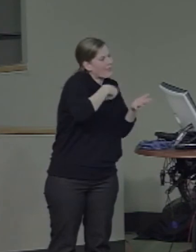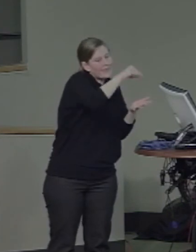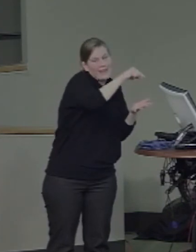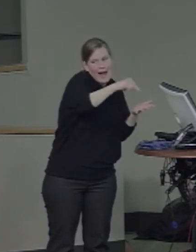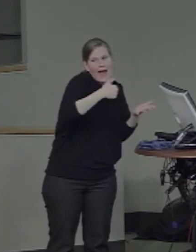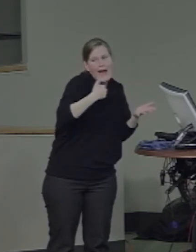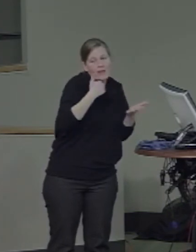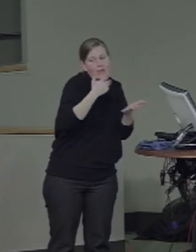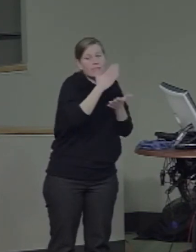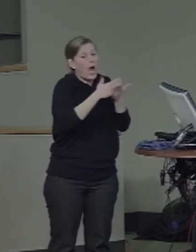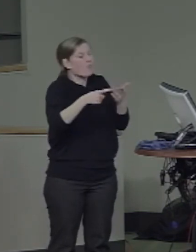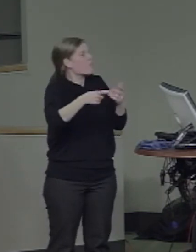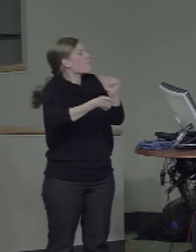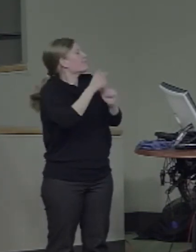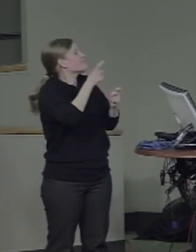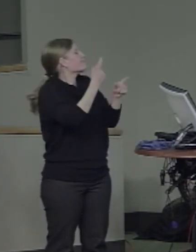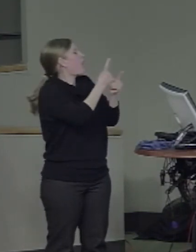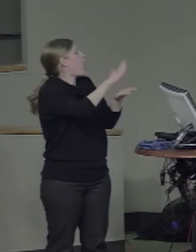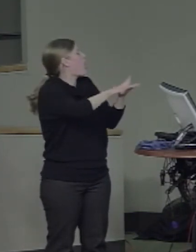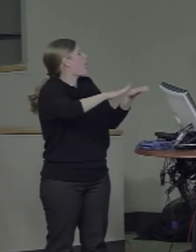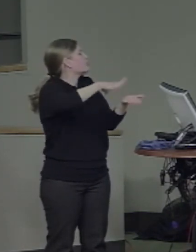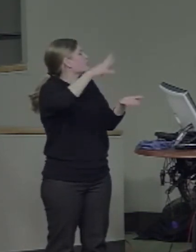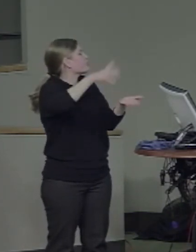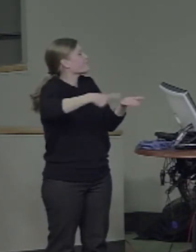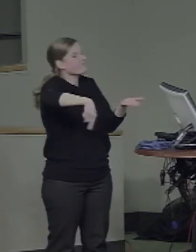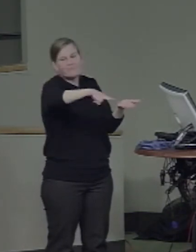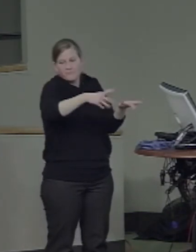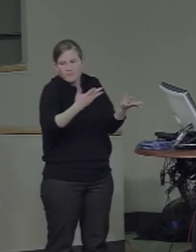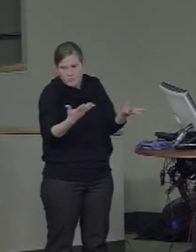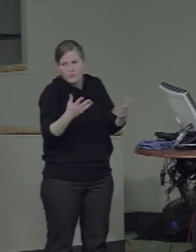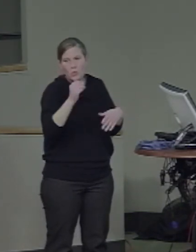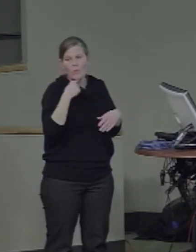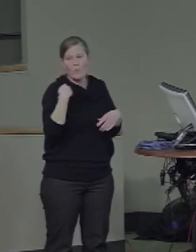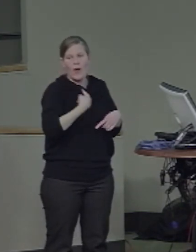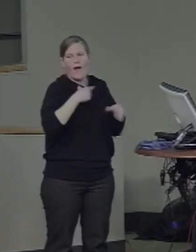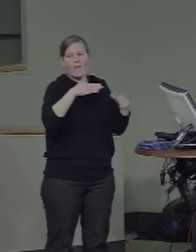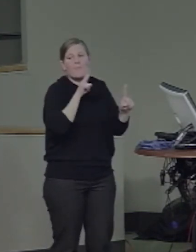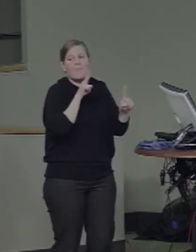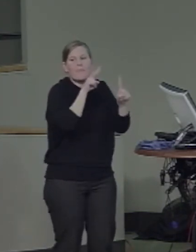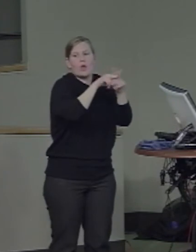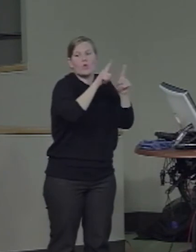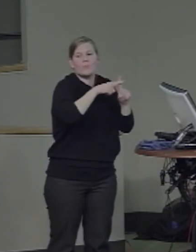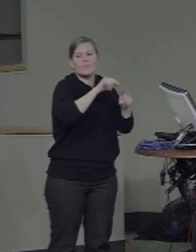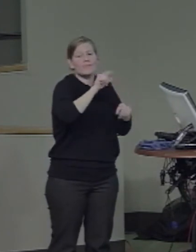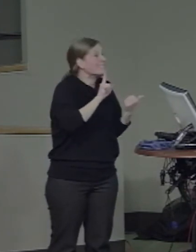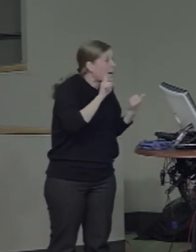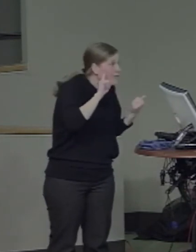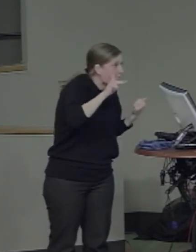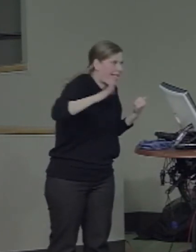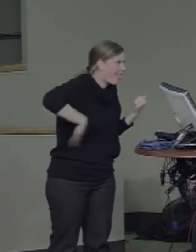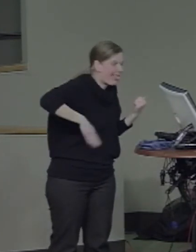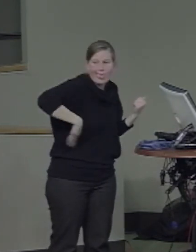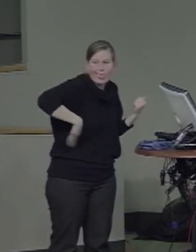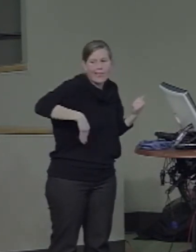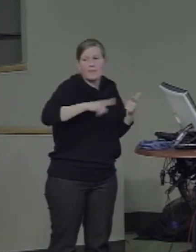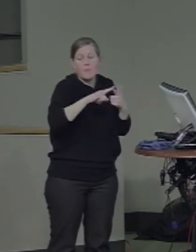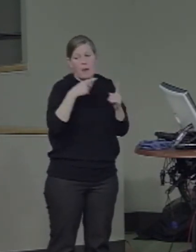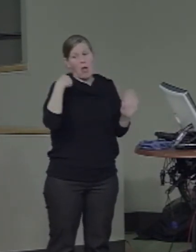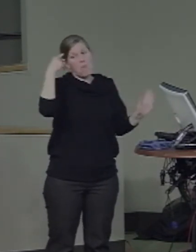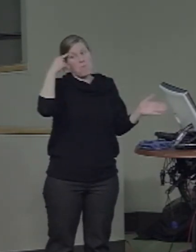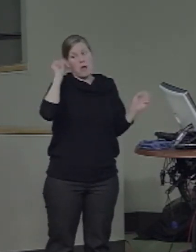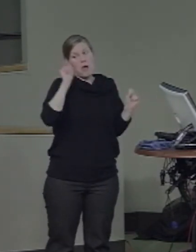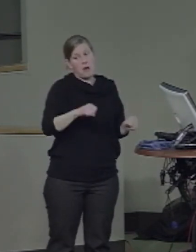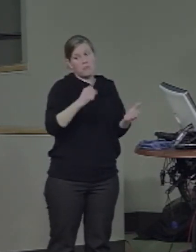we haven't yet extended these paradigms to look at deaf individuals. But as I mentioned, I think there are some interesting implications